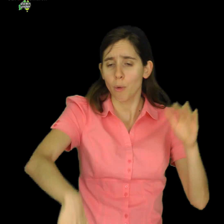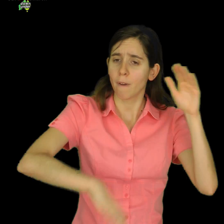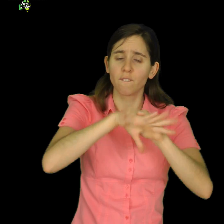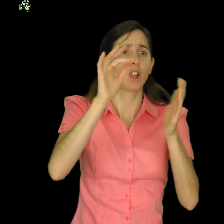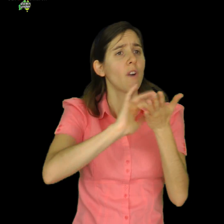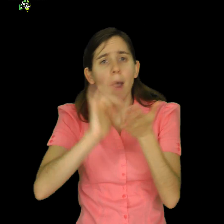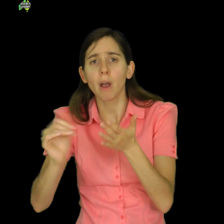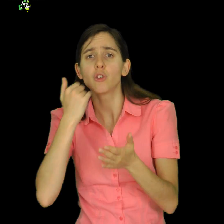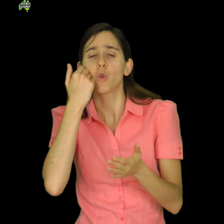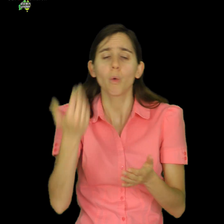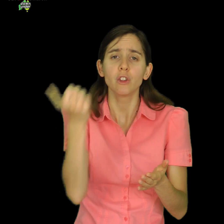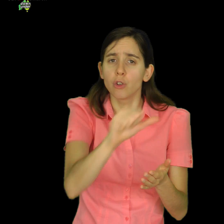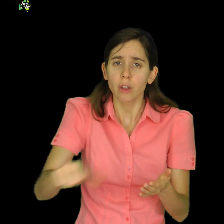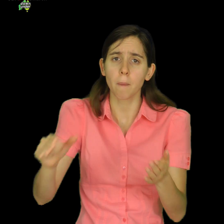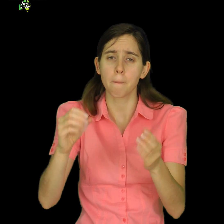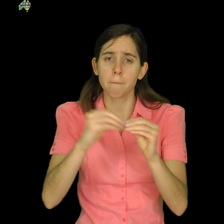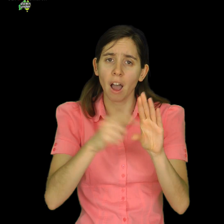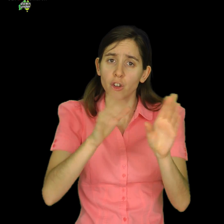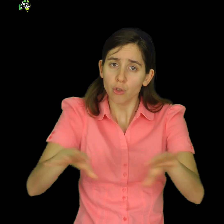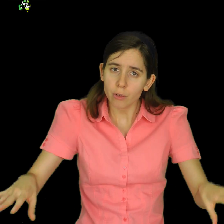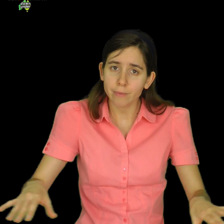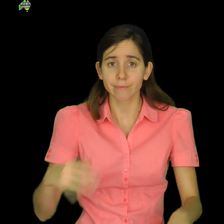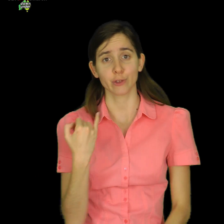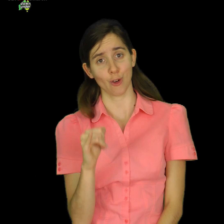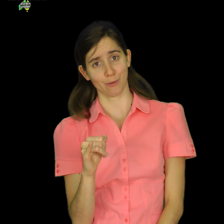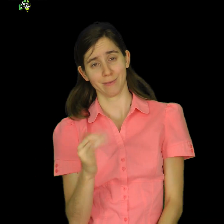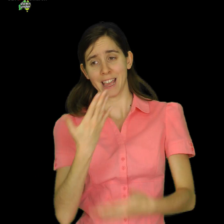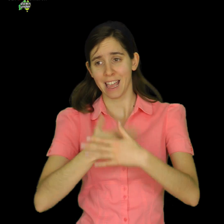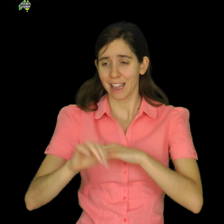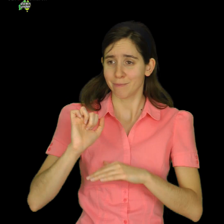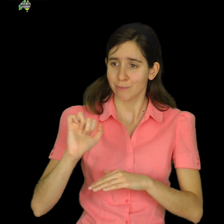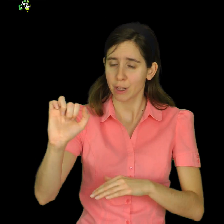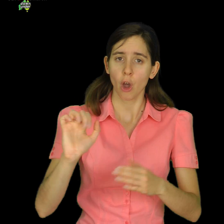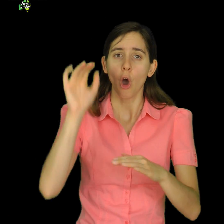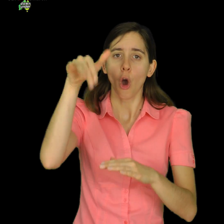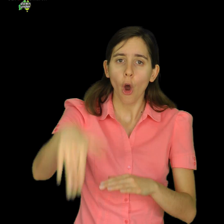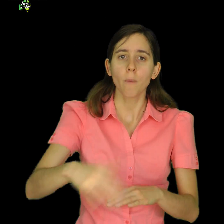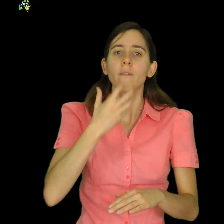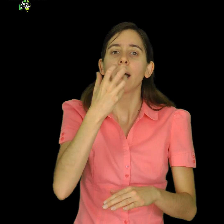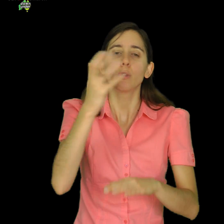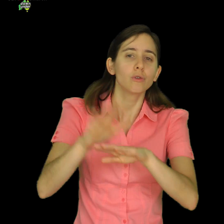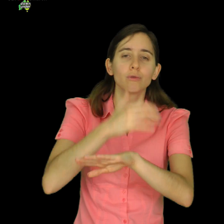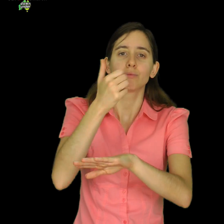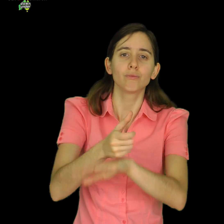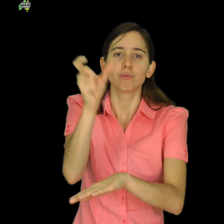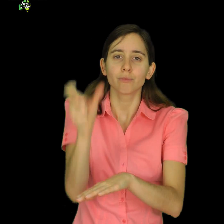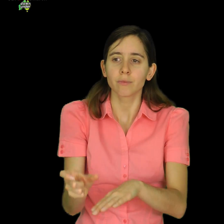he was wrong. In the home of Apple's CEO, family members ate meals together and talked about meaningful